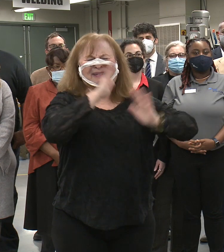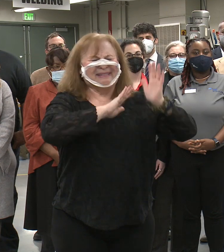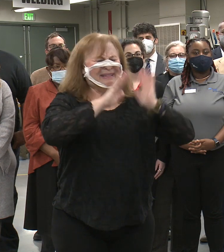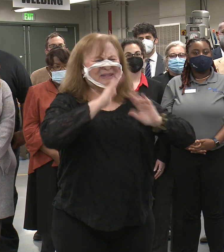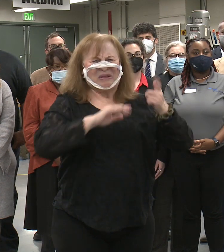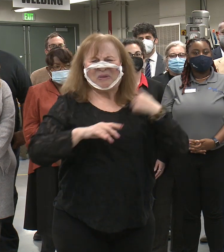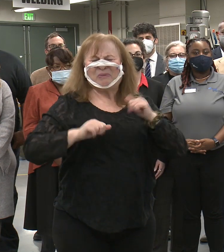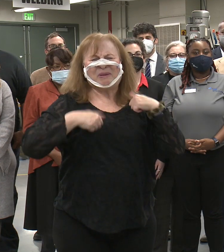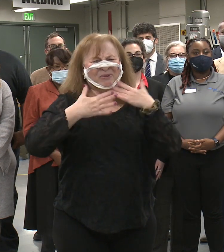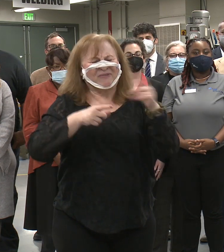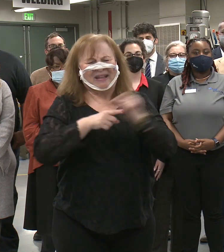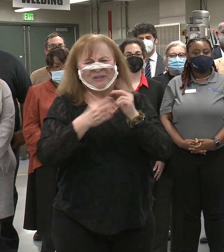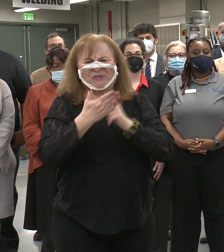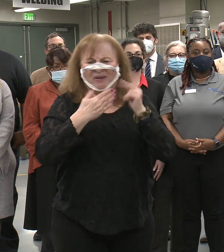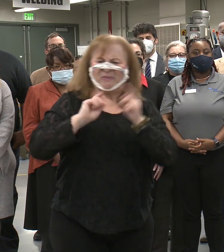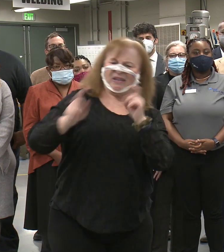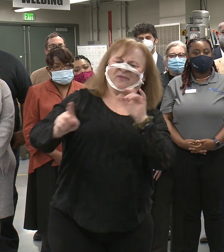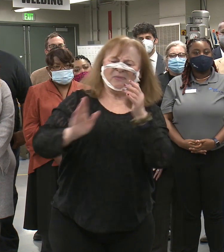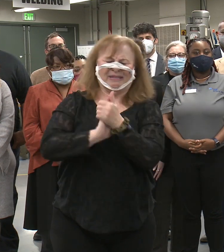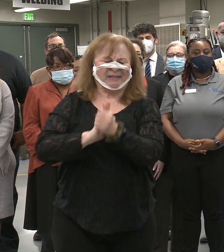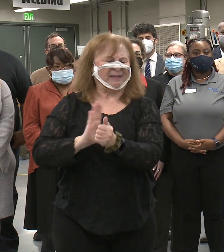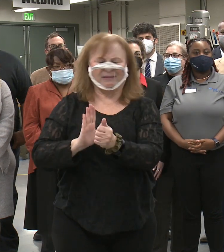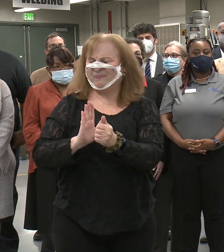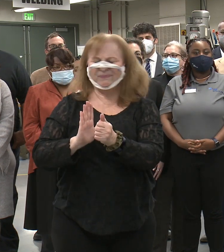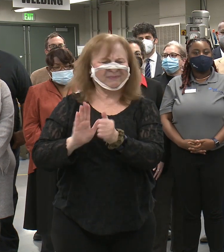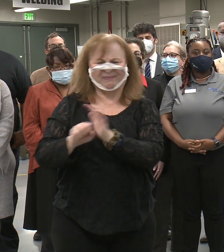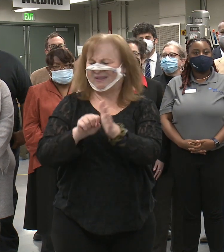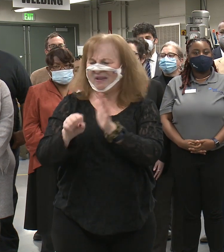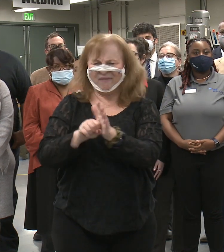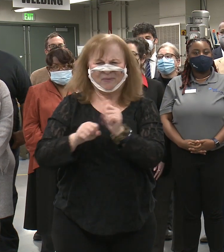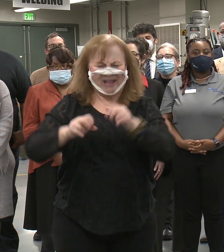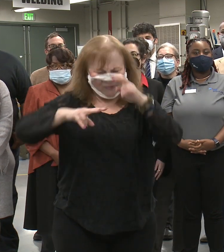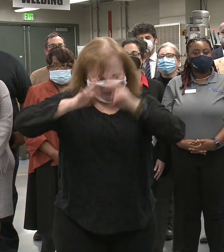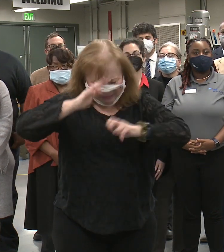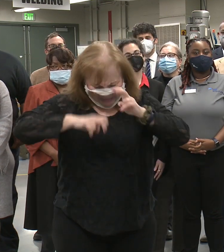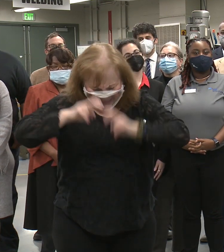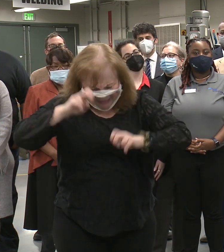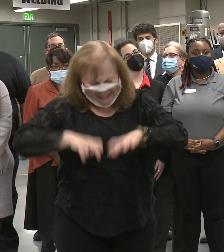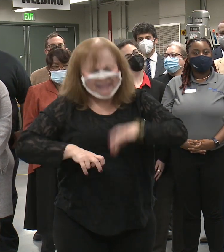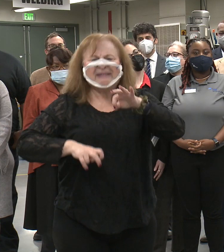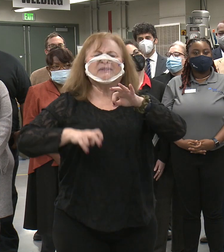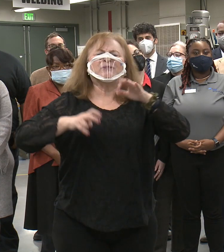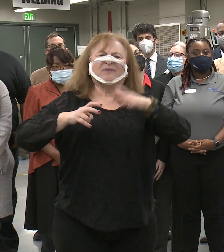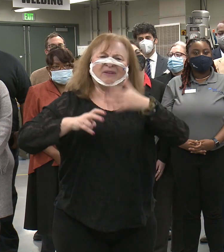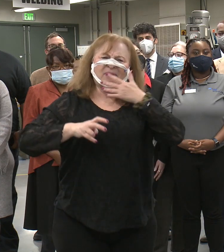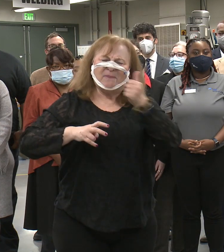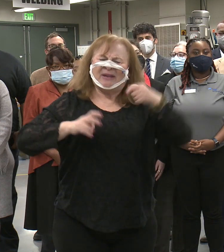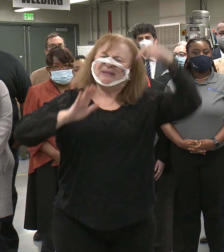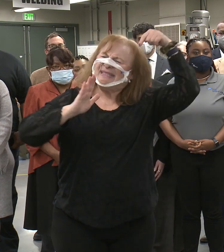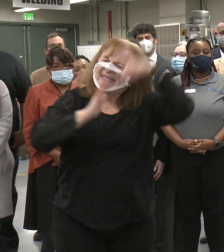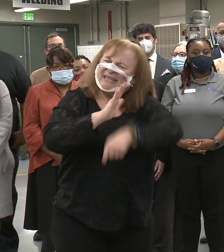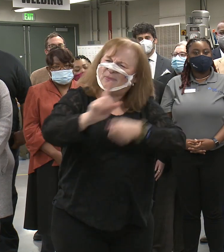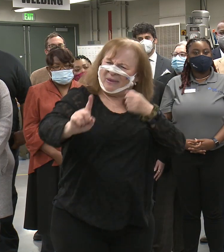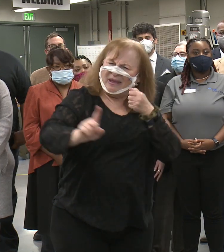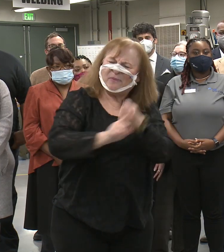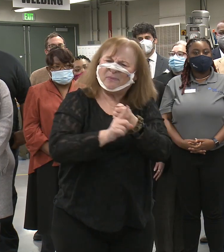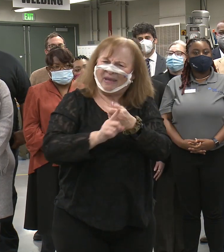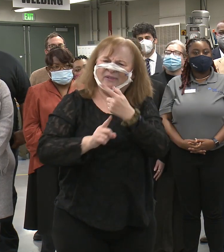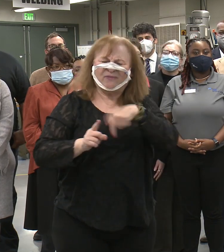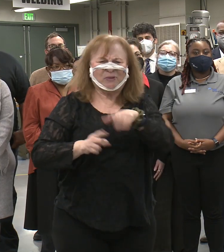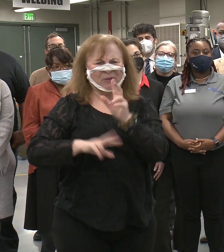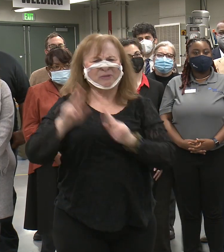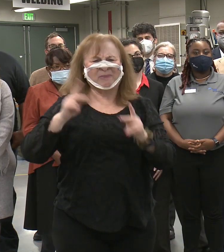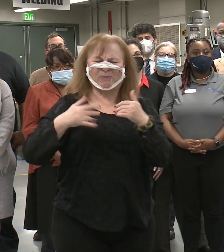provide a training program and it gives someone a skill. We have to dig deeper to make sure that we're having the deepest impact for those